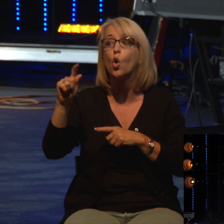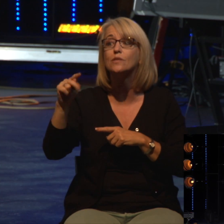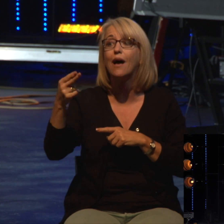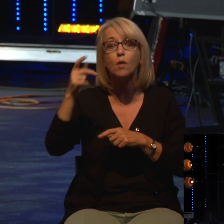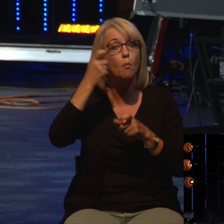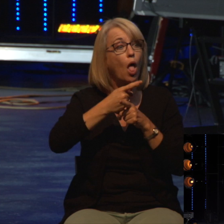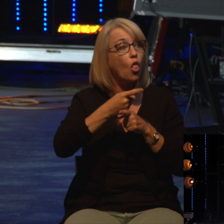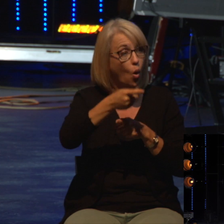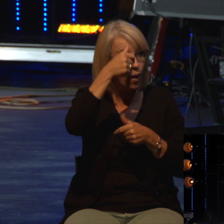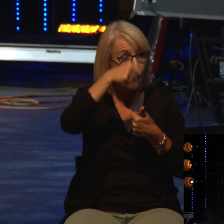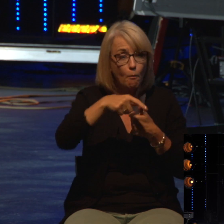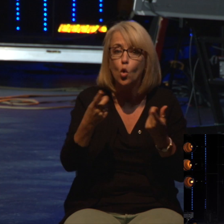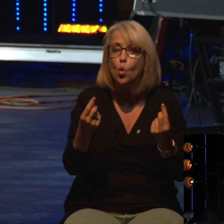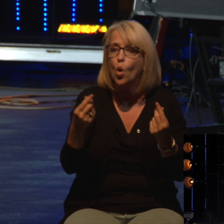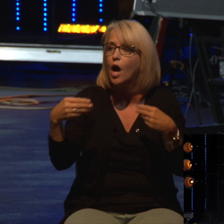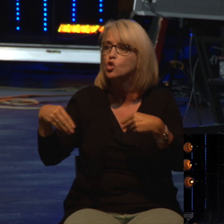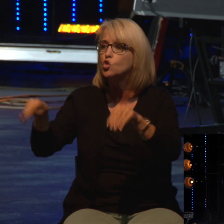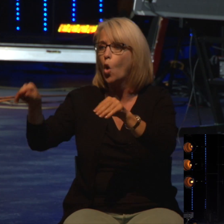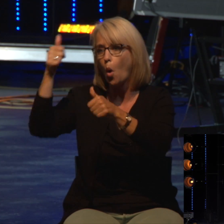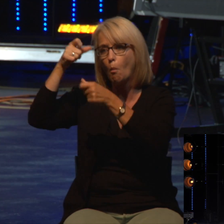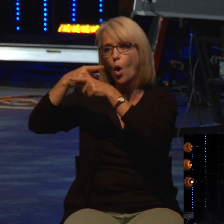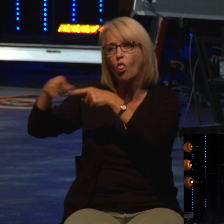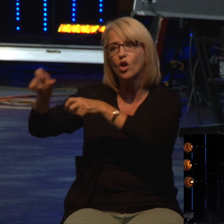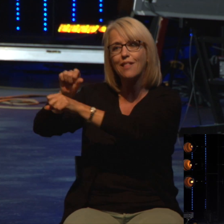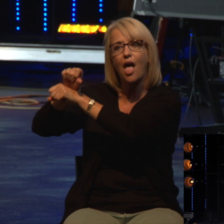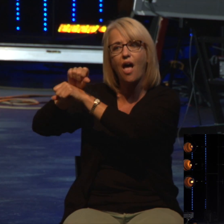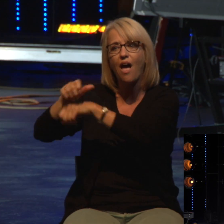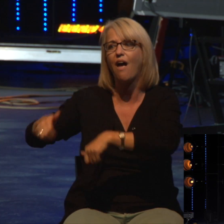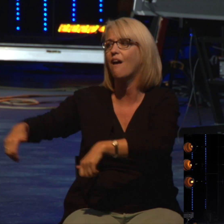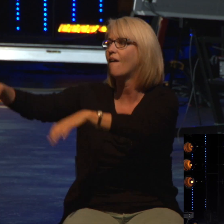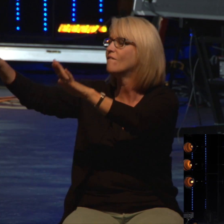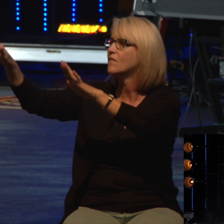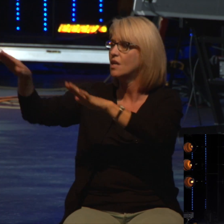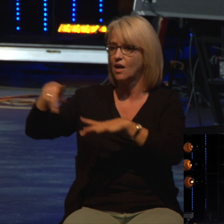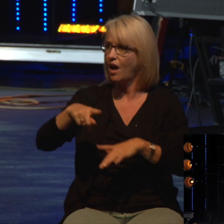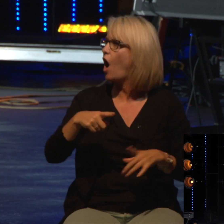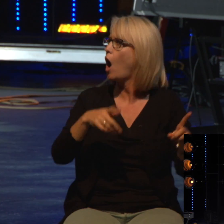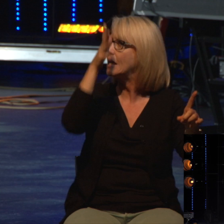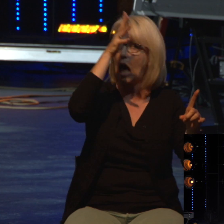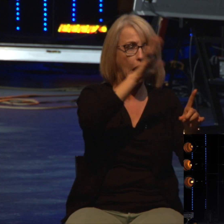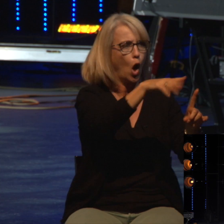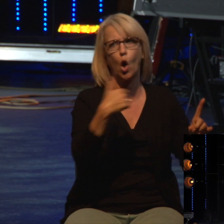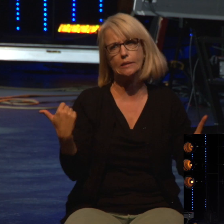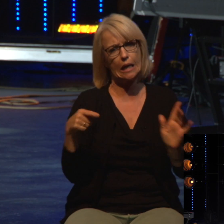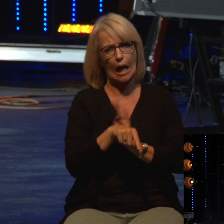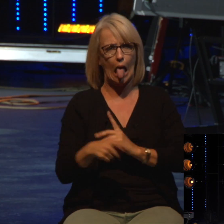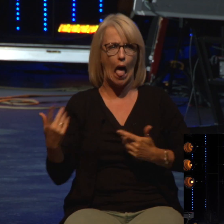slavery and they convinced their father that he'd been killed of a wild animal in the